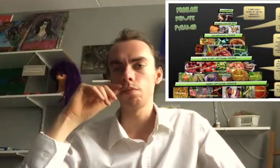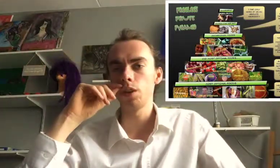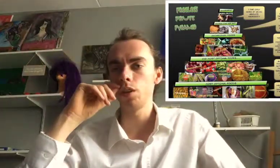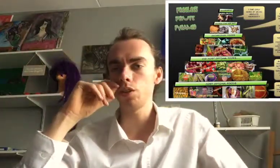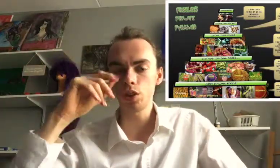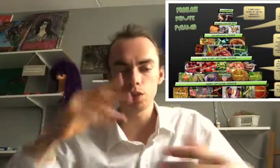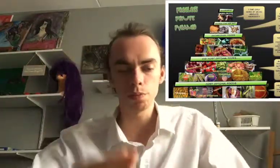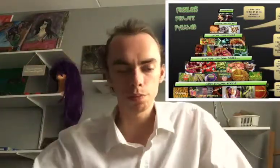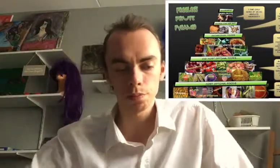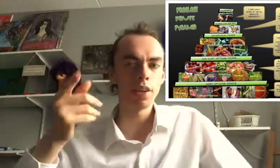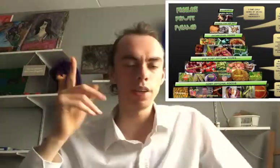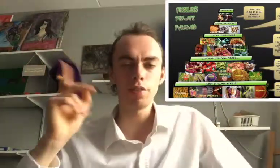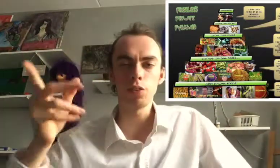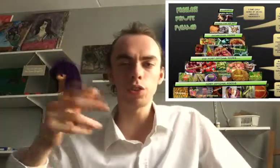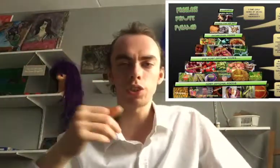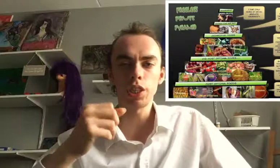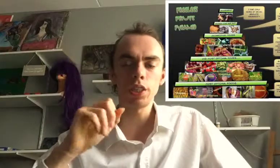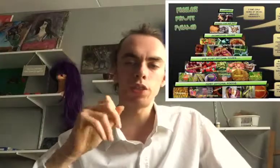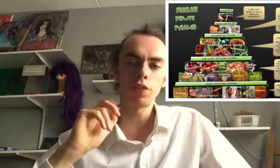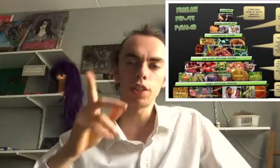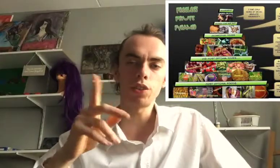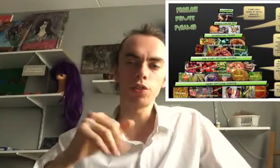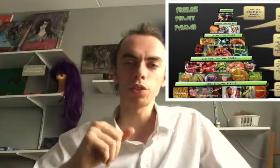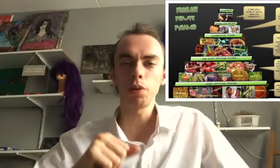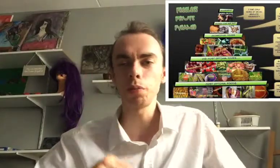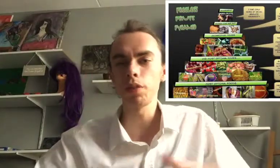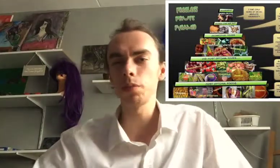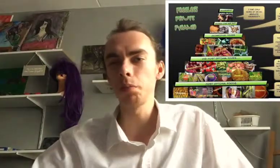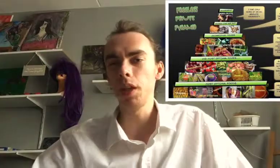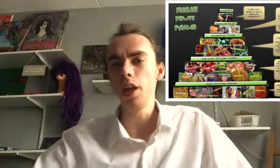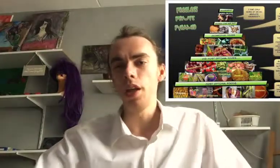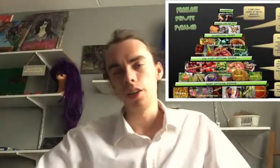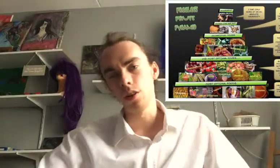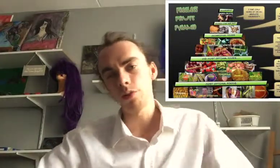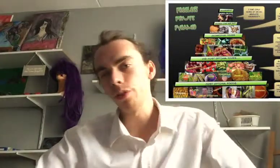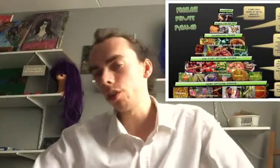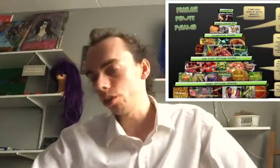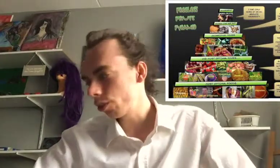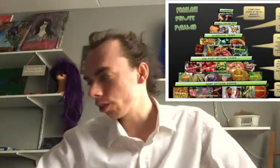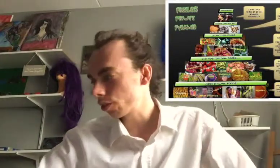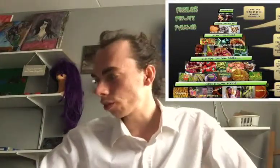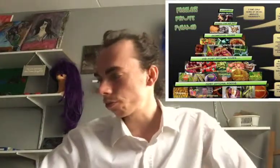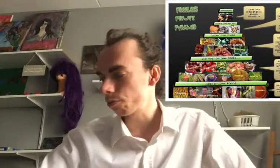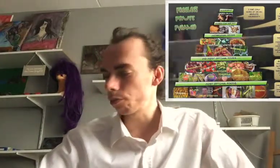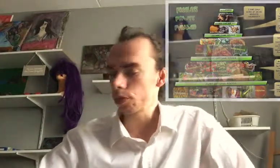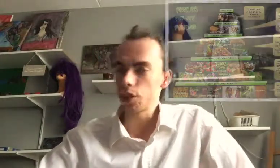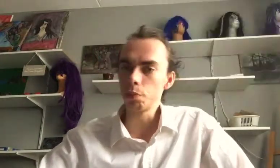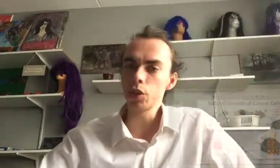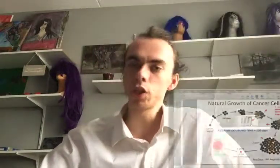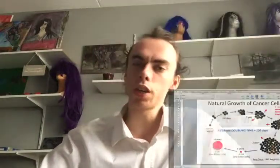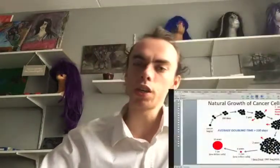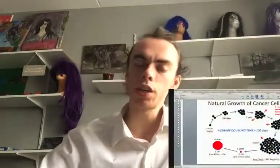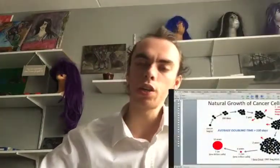Also, if your doctor says that you have cancer at moment, you have to know that you most likely